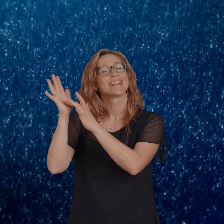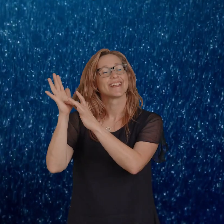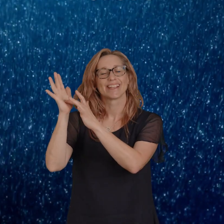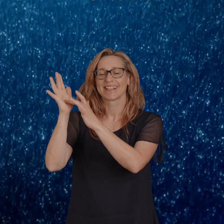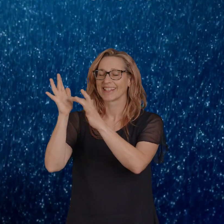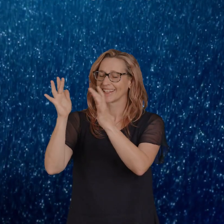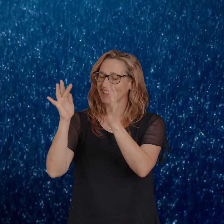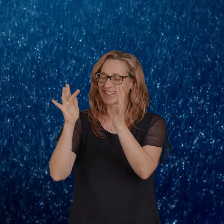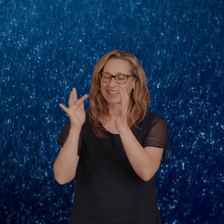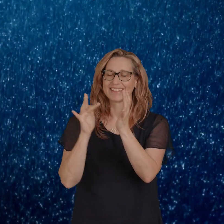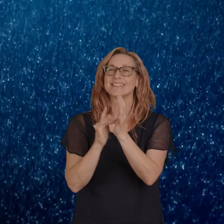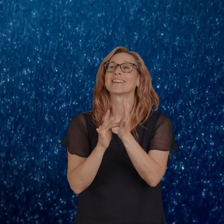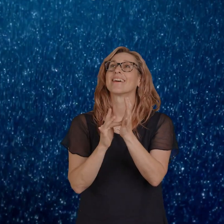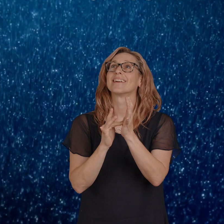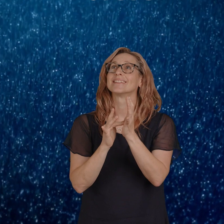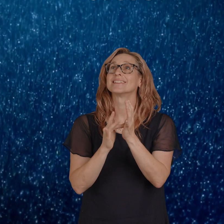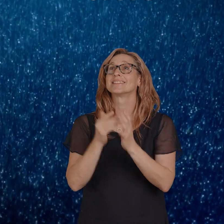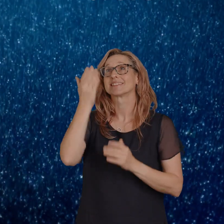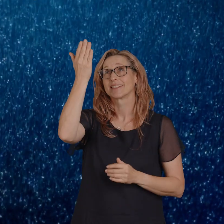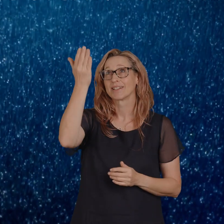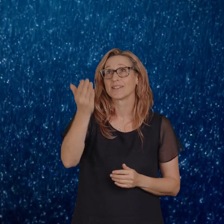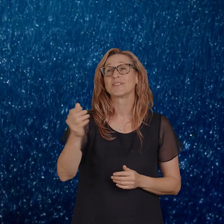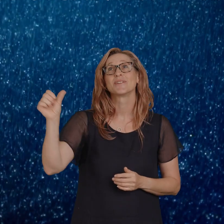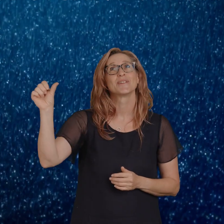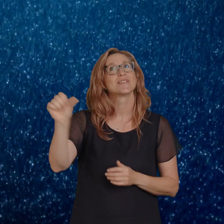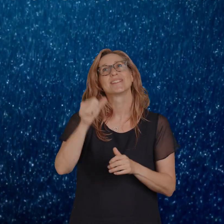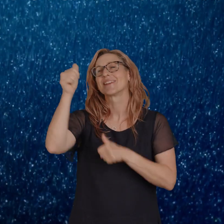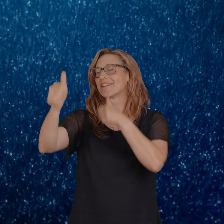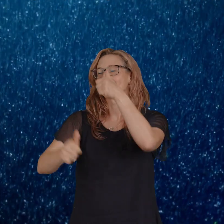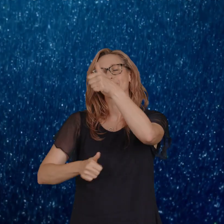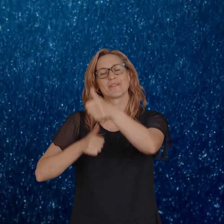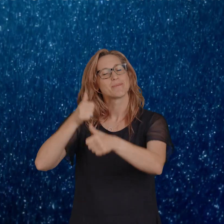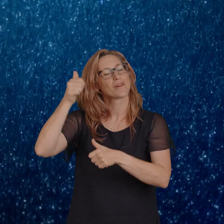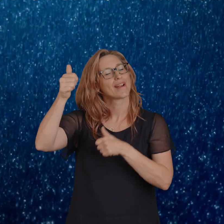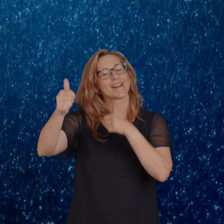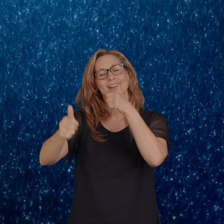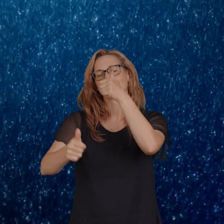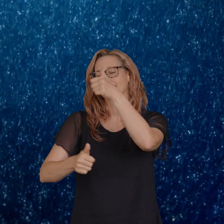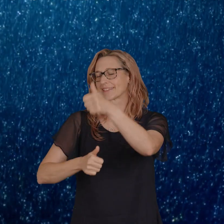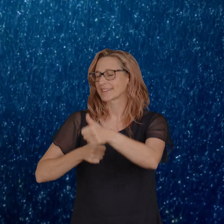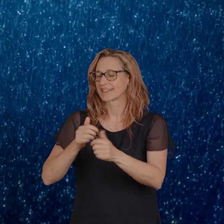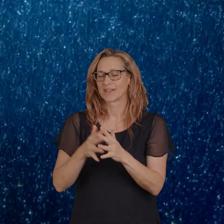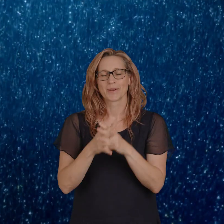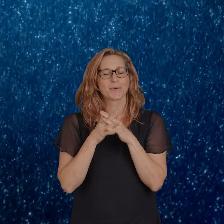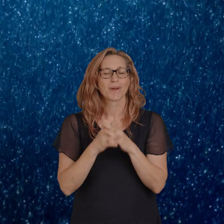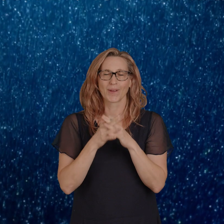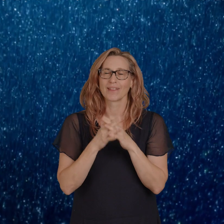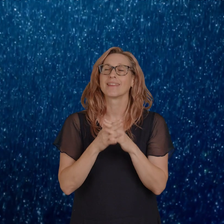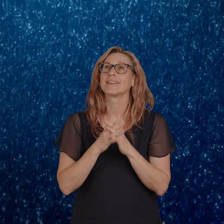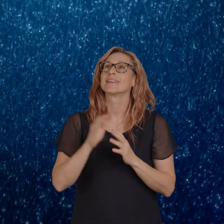Jesus. You deserve the praise. Worthy